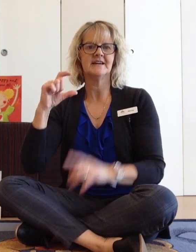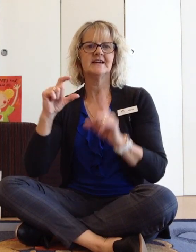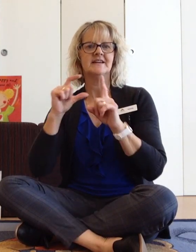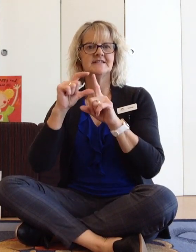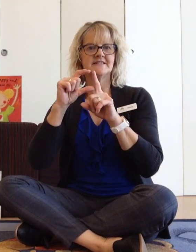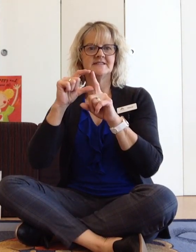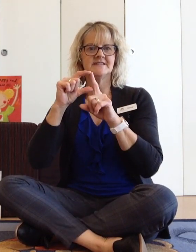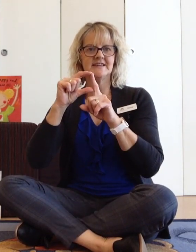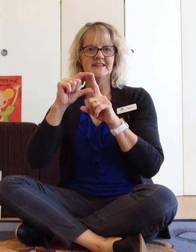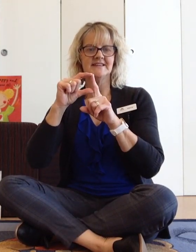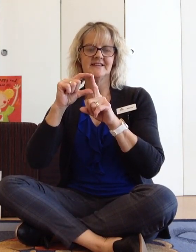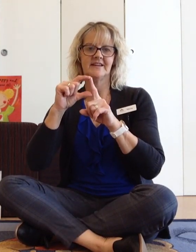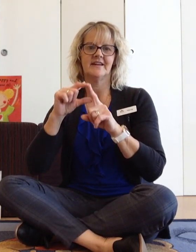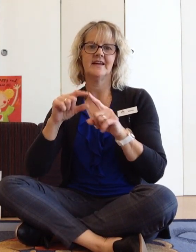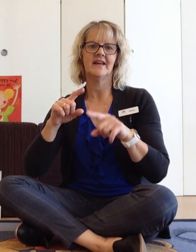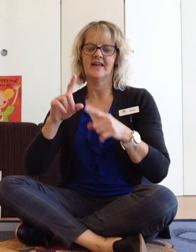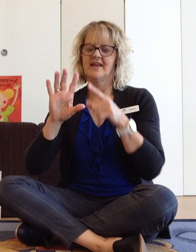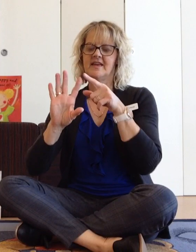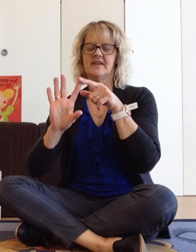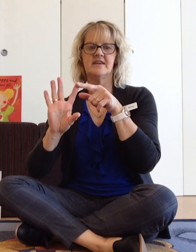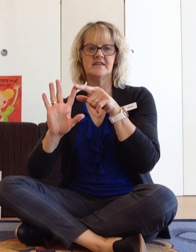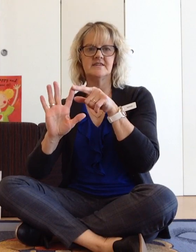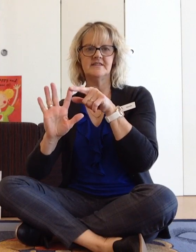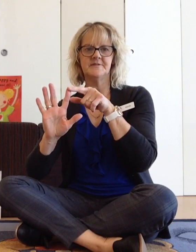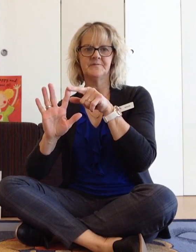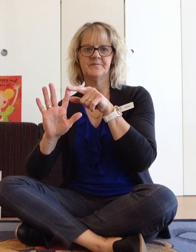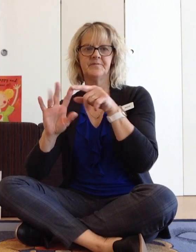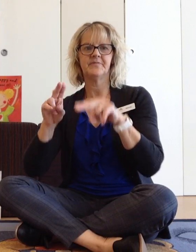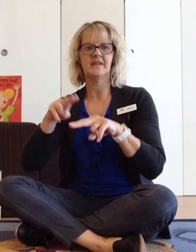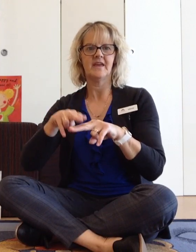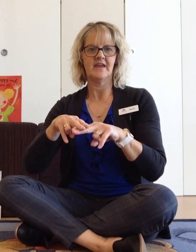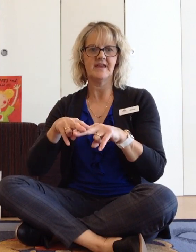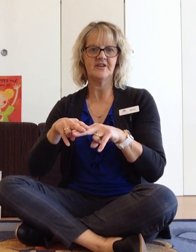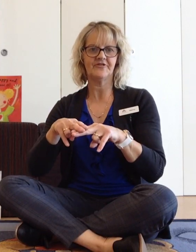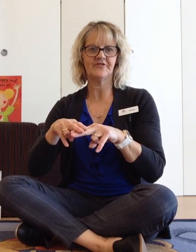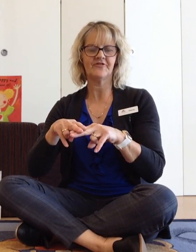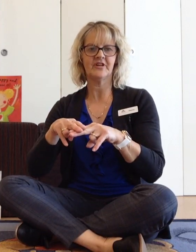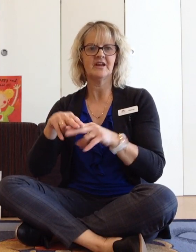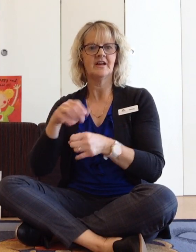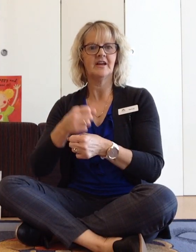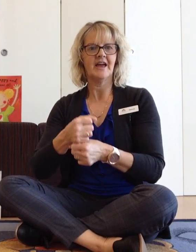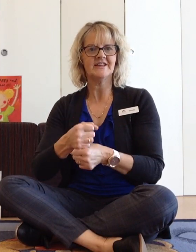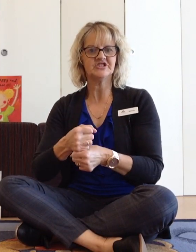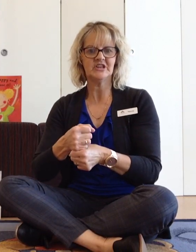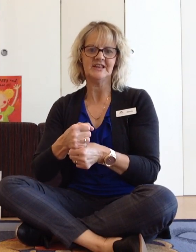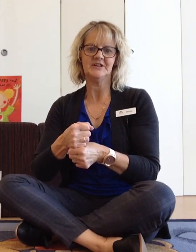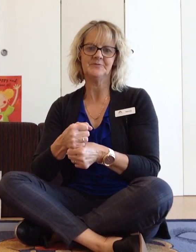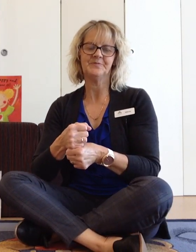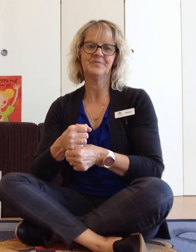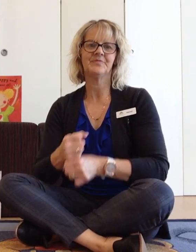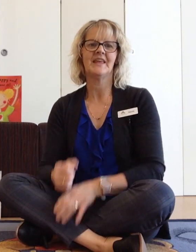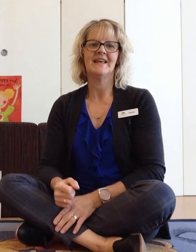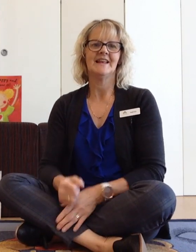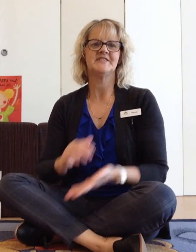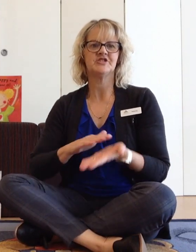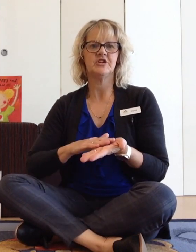D, E, F and G. Let's do